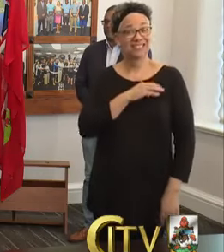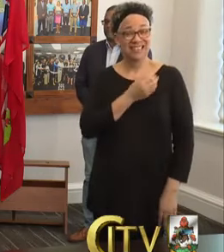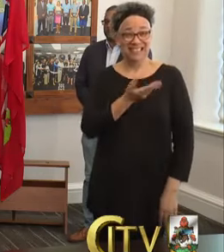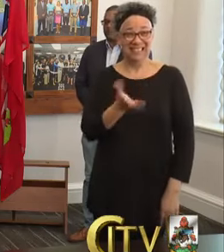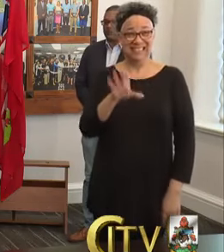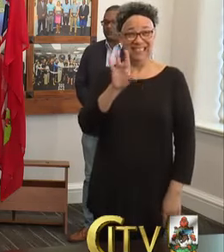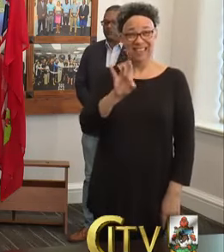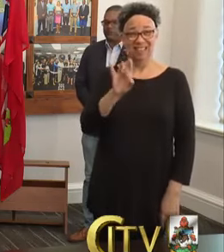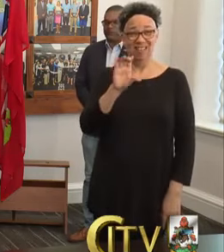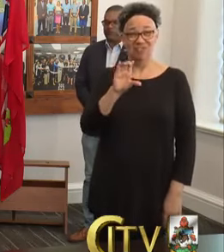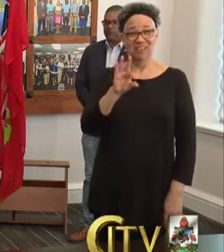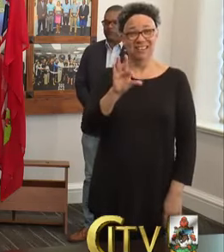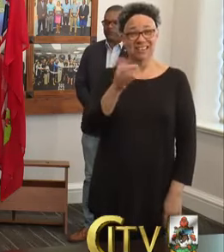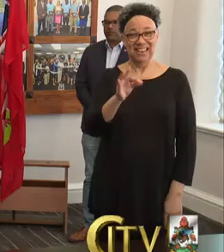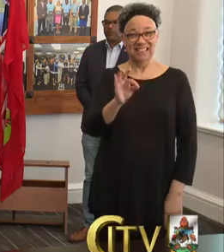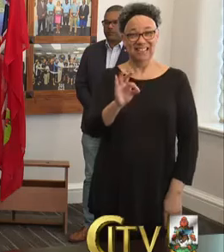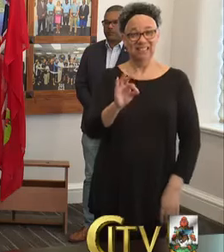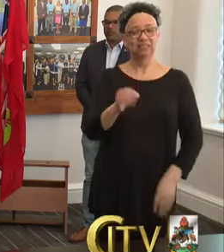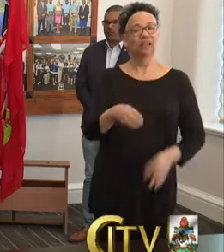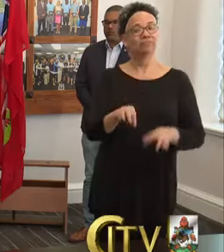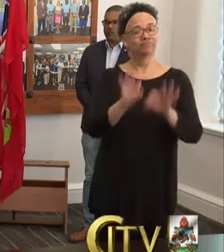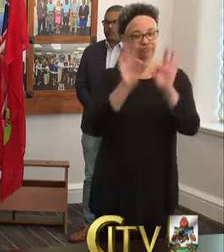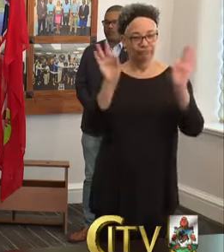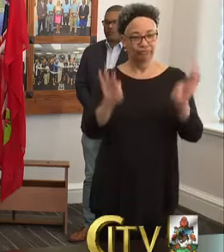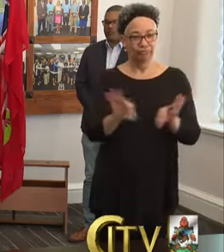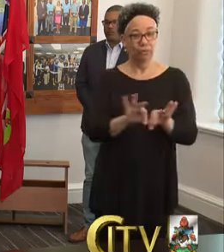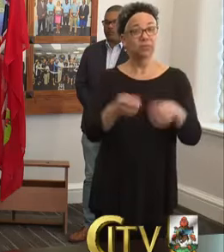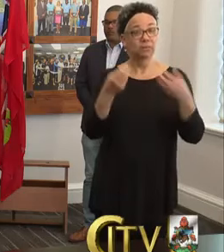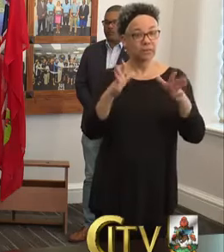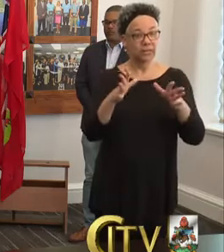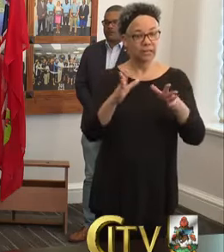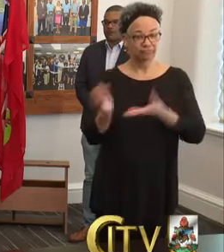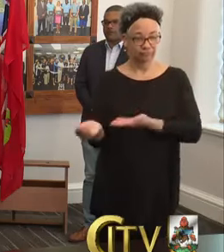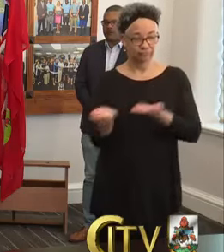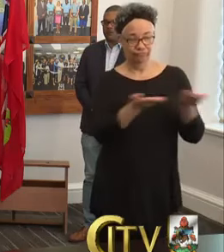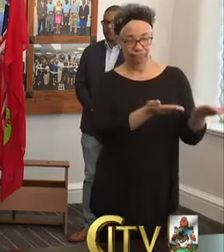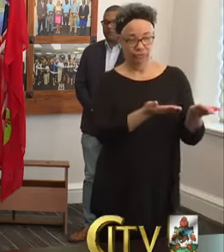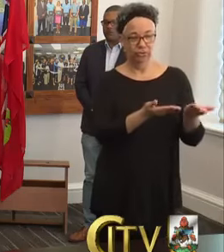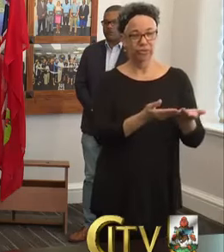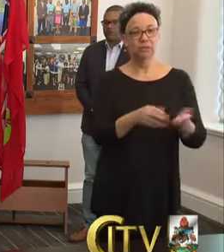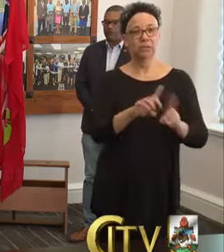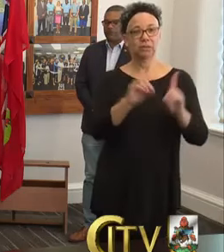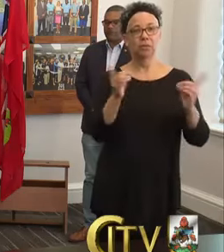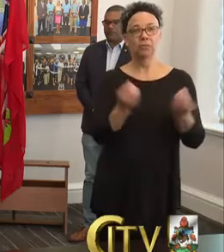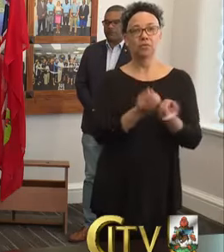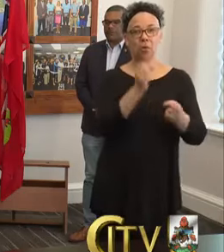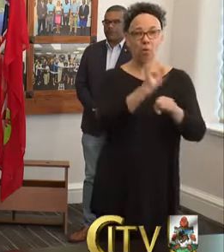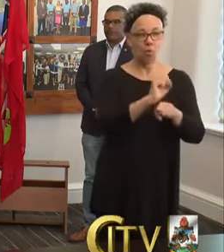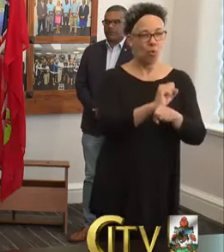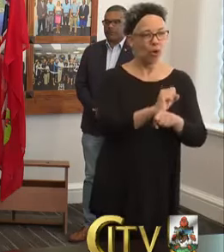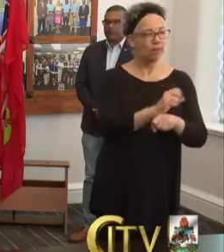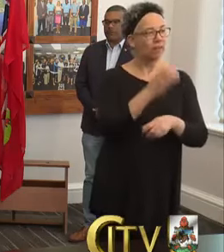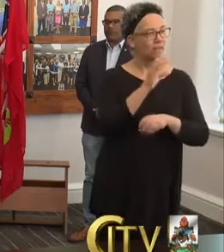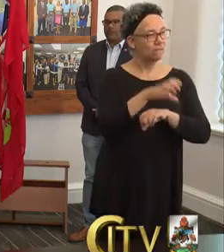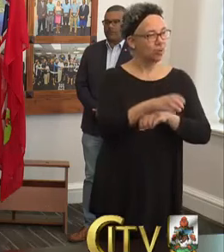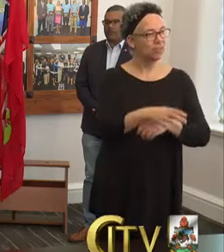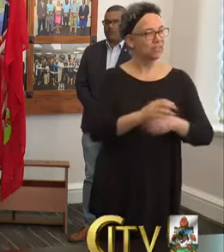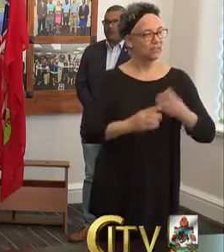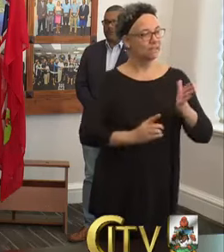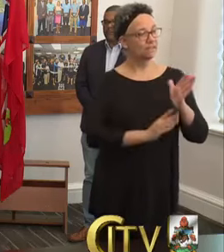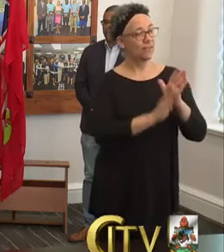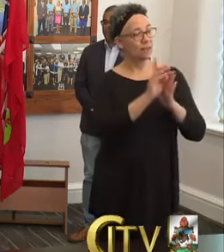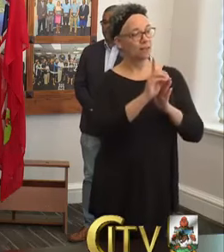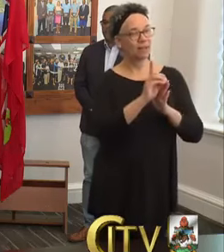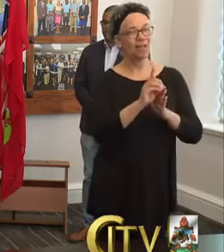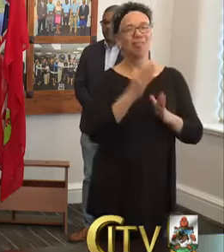completed applications which have been submitted to the Department of Workforce Development. I must thank everyone who has worked around the